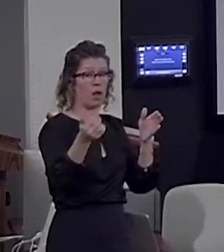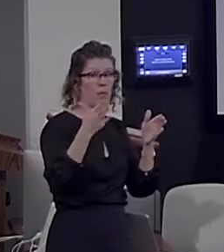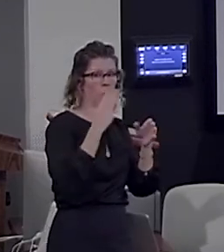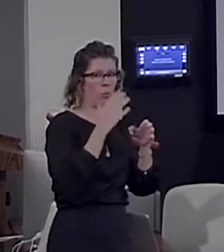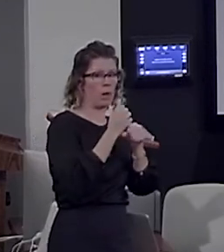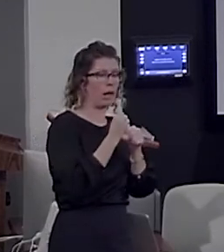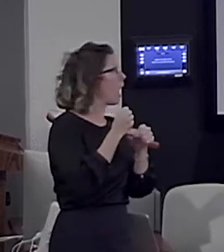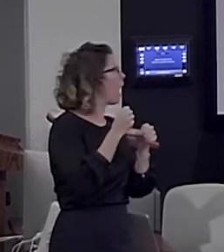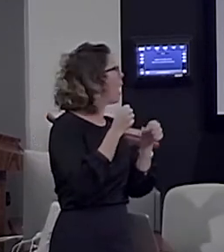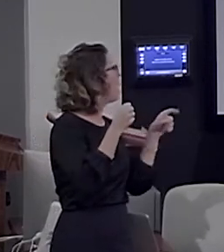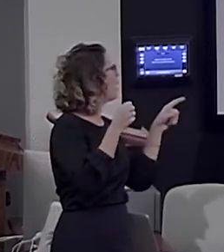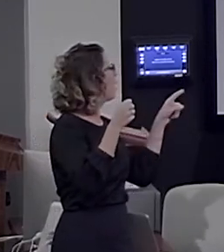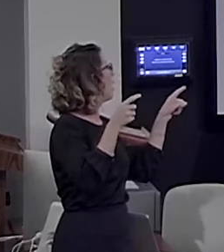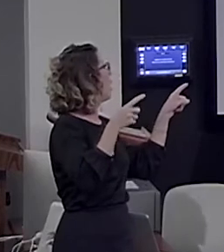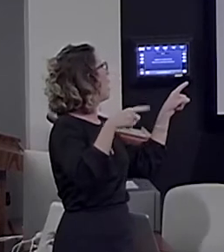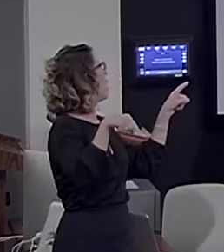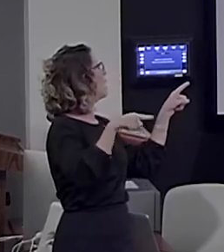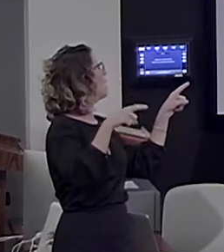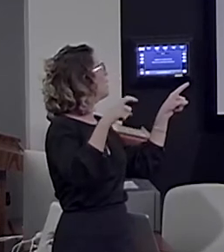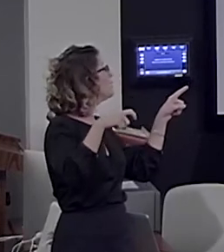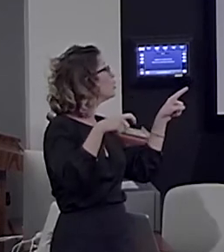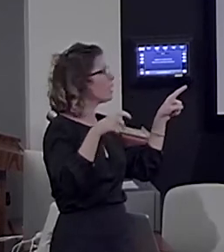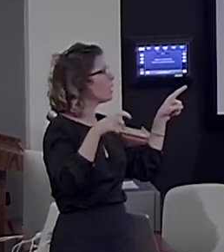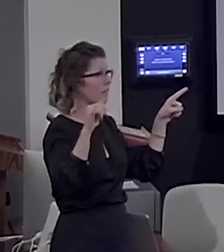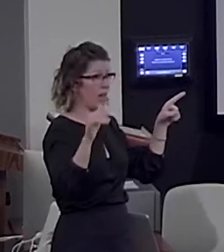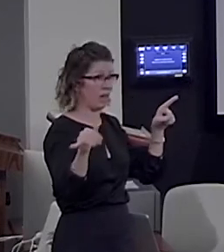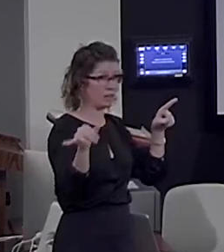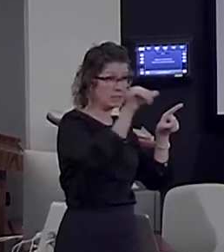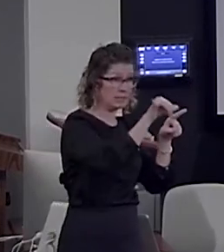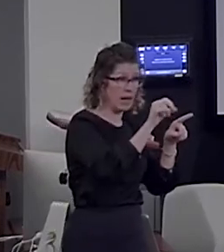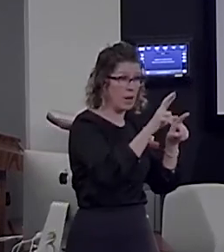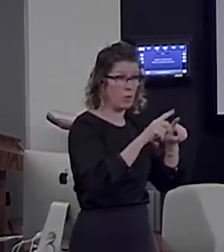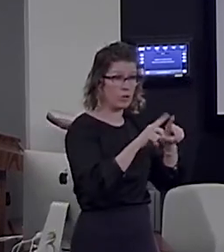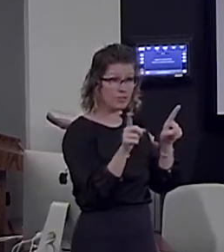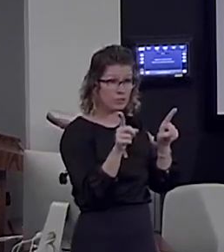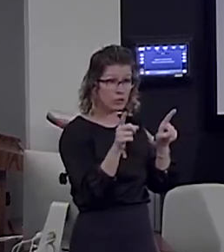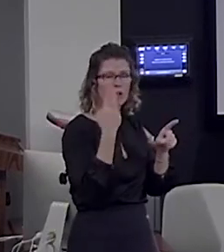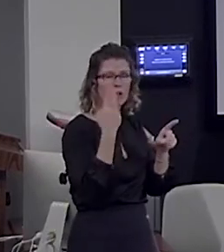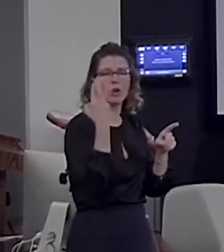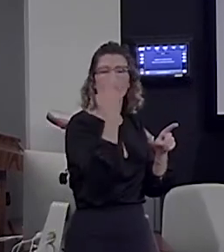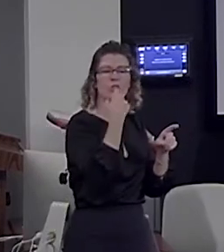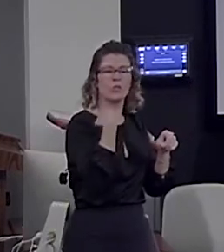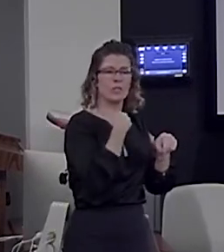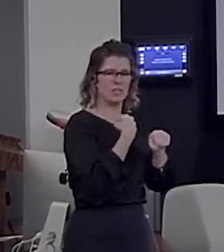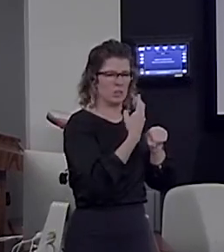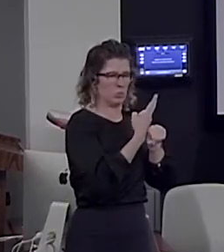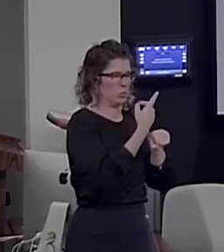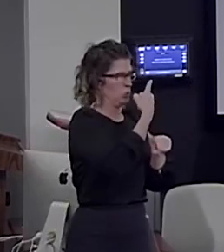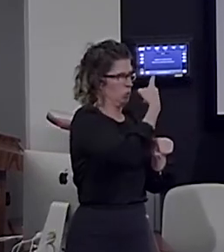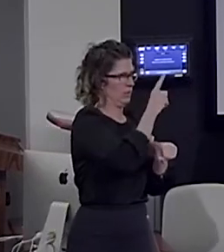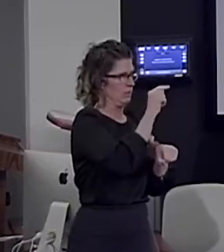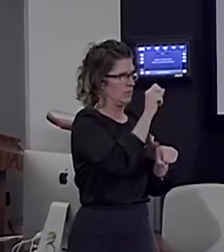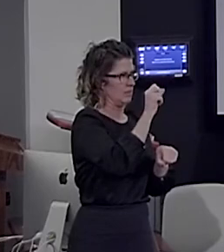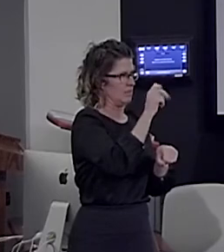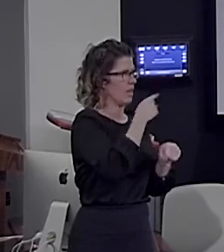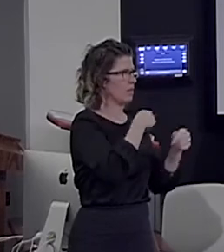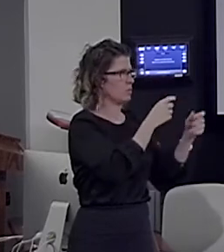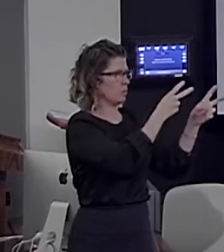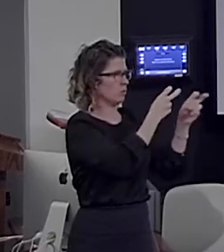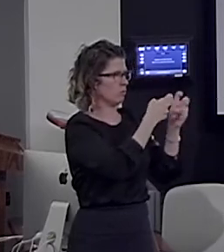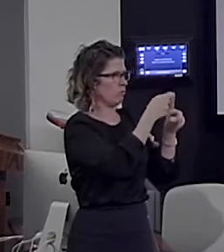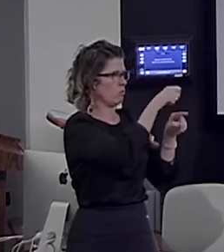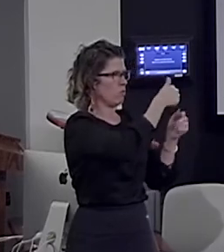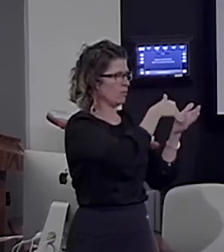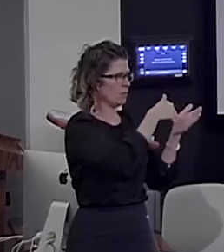know this has no relation to the previous sentence. So, the reason we adopted this particular task, deciding whether the ellipsis